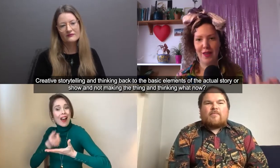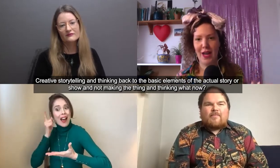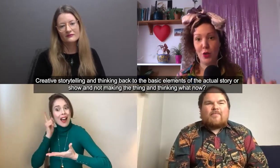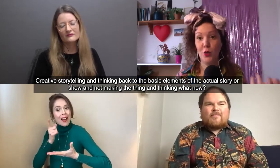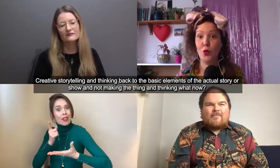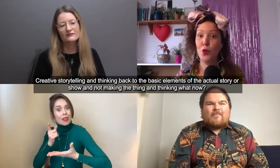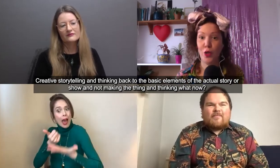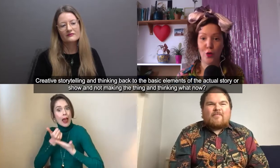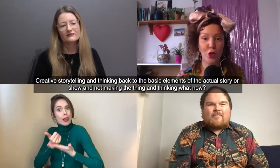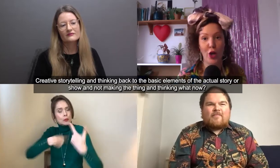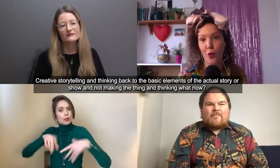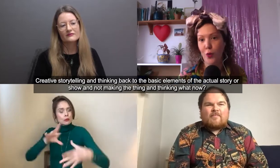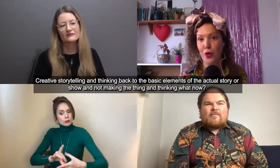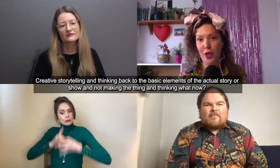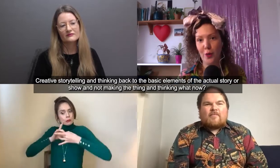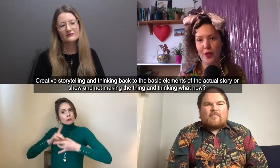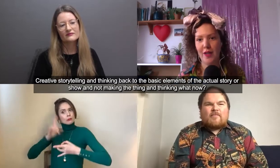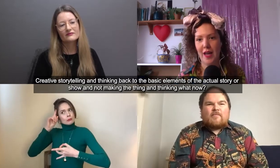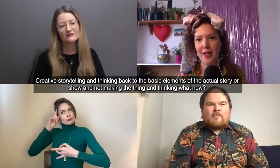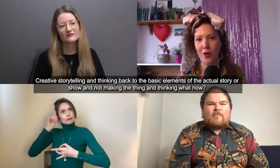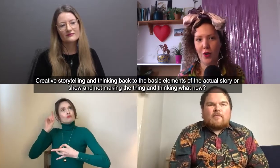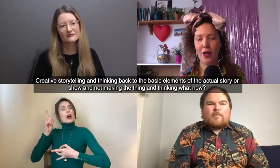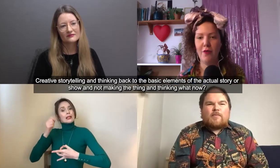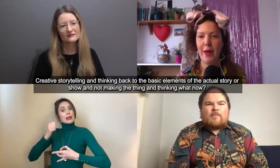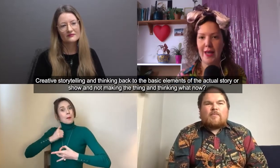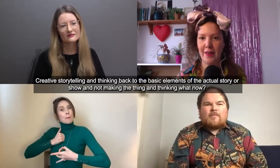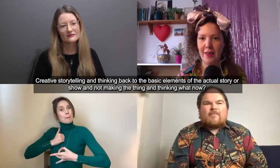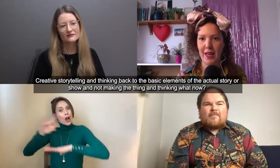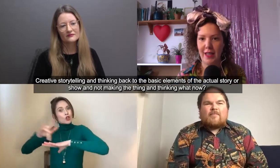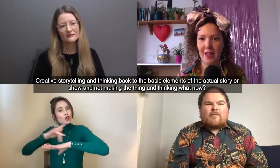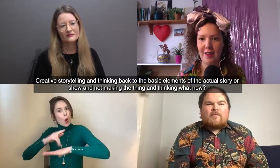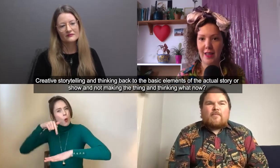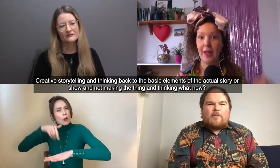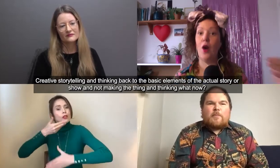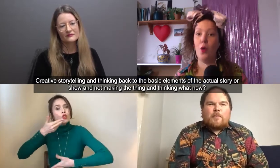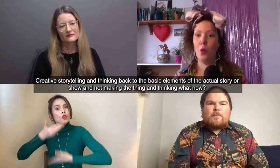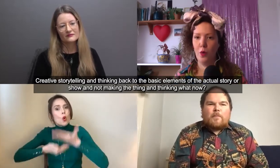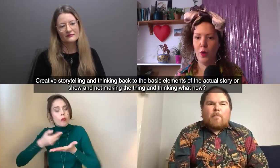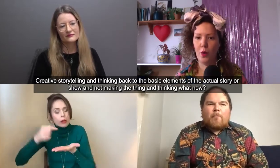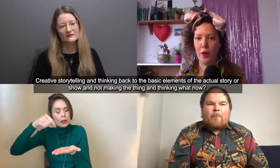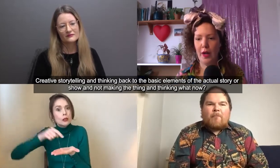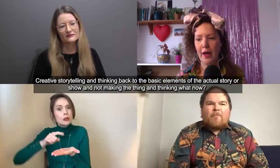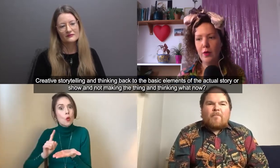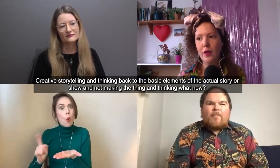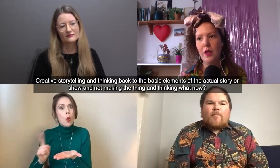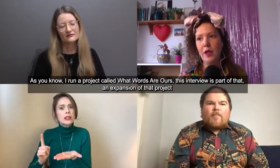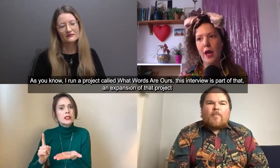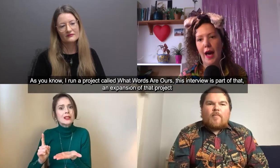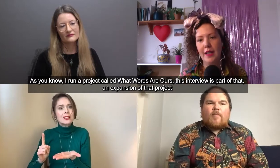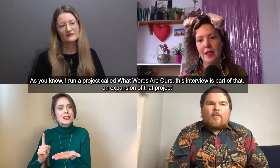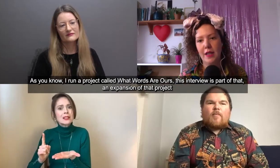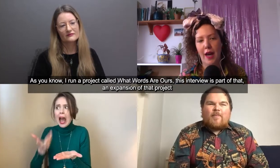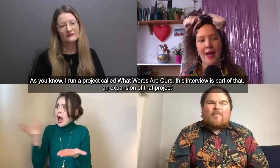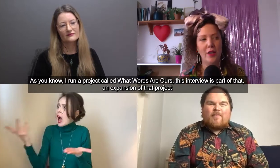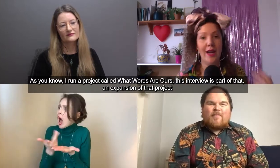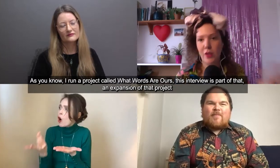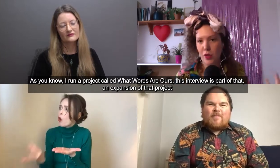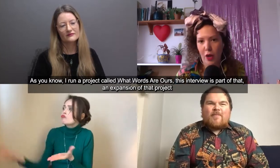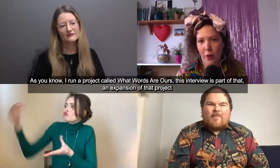actual story or show or thing you want to say and not kind of making the thing and then thinking oh what now and as as you know I